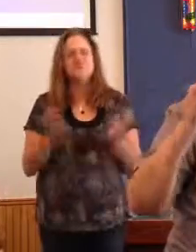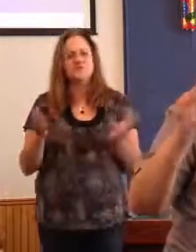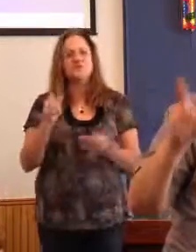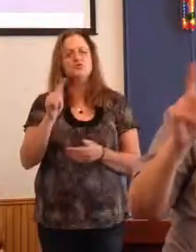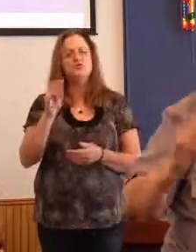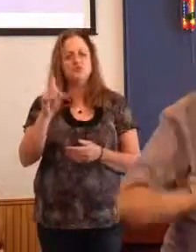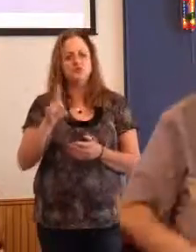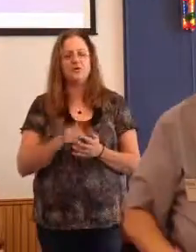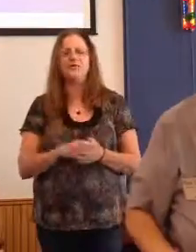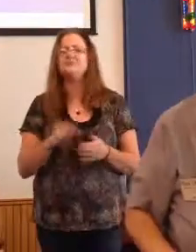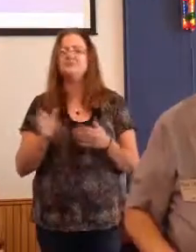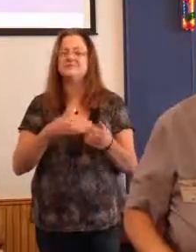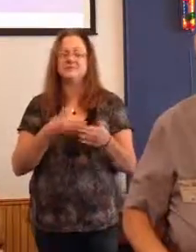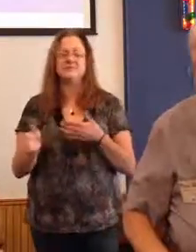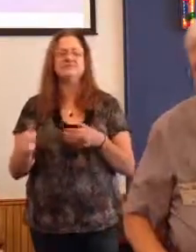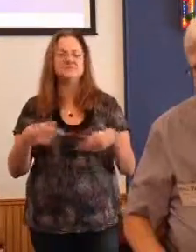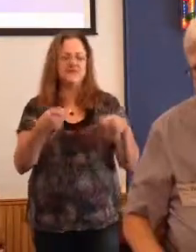But look at it. Look at the odds.